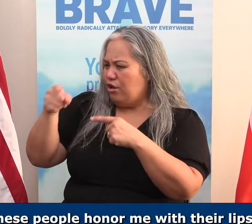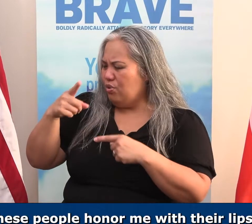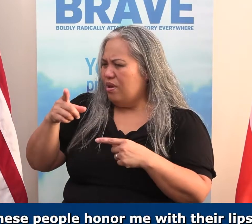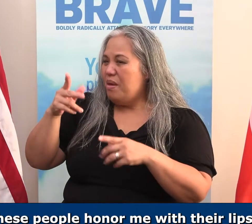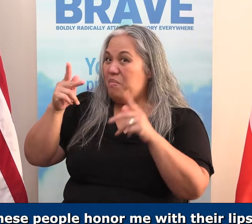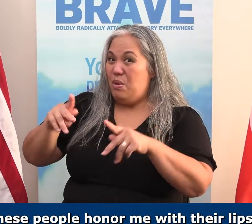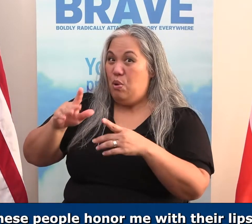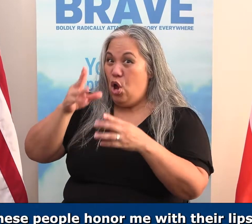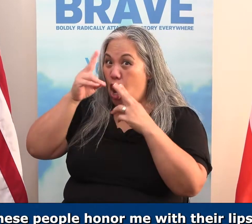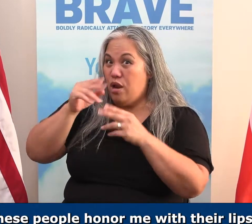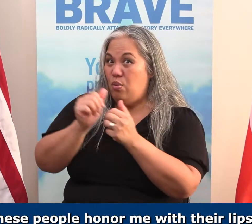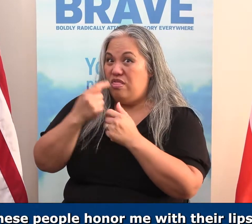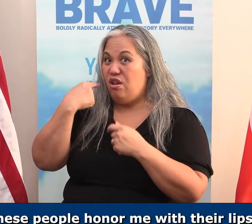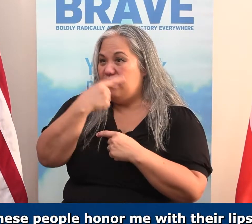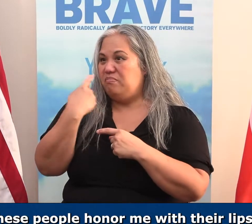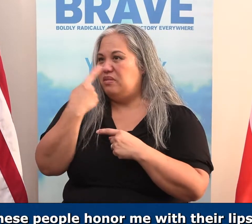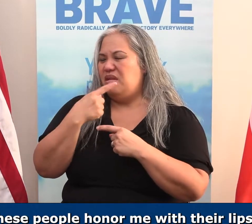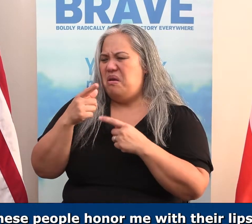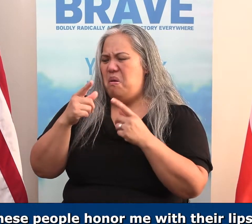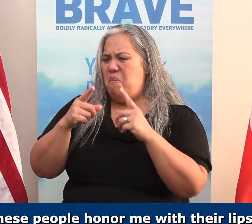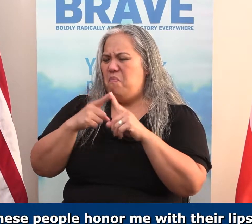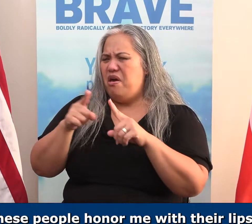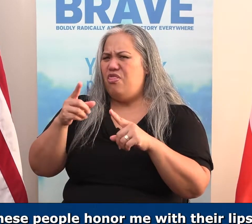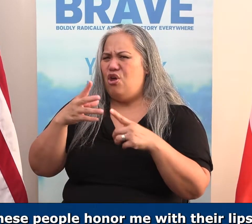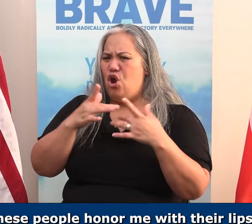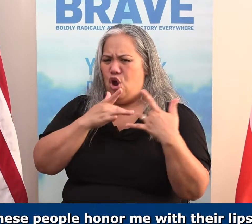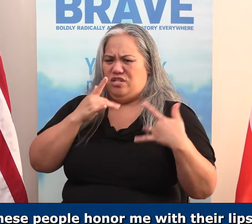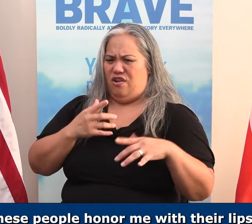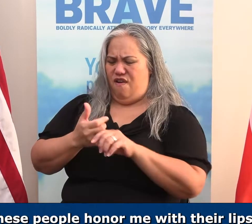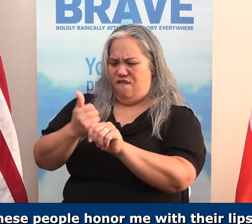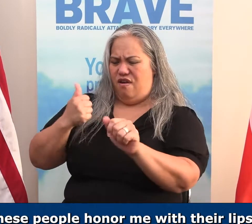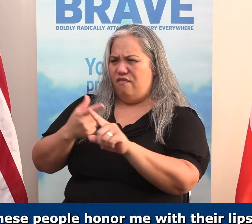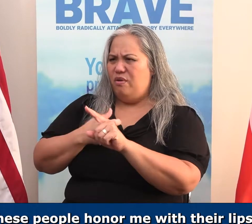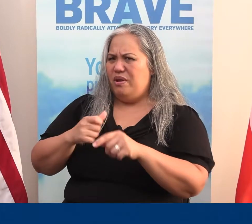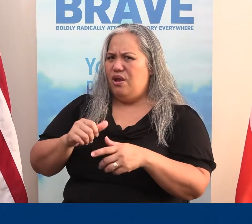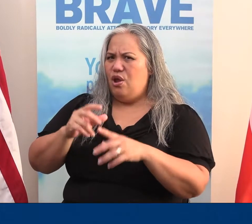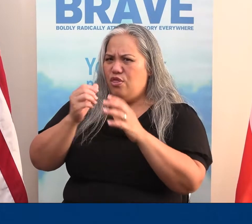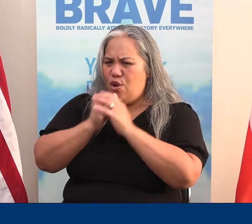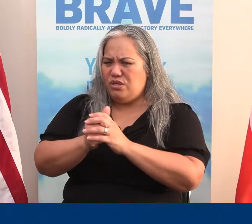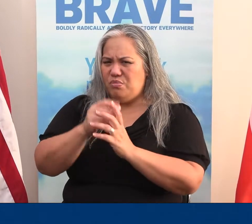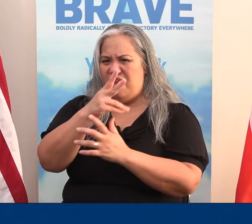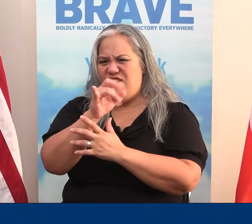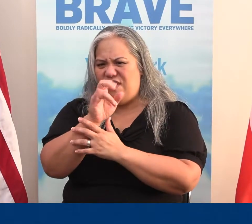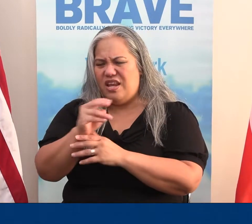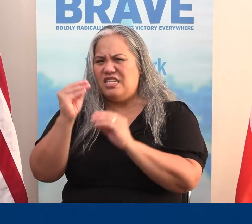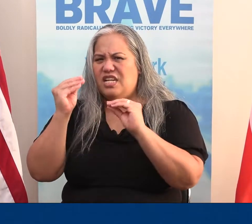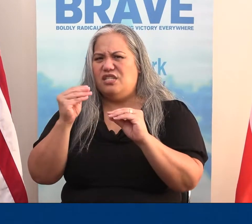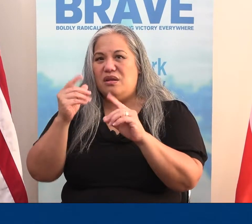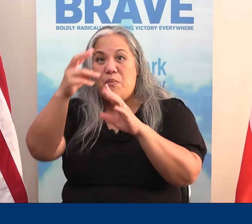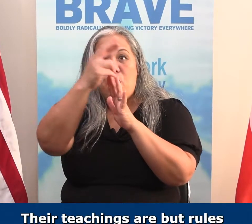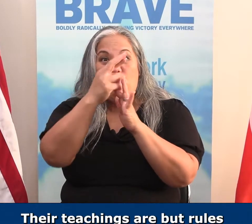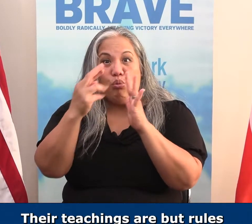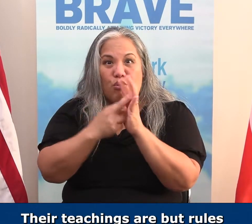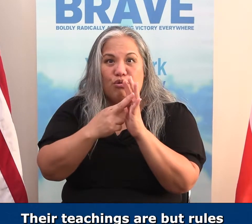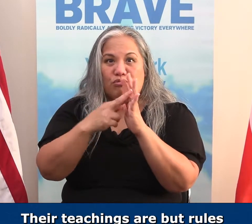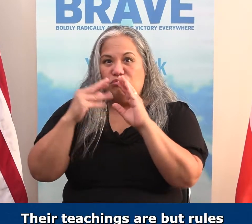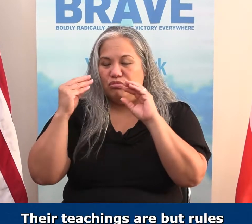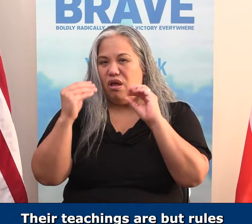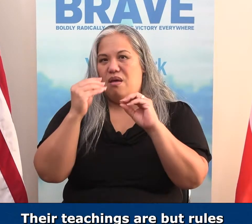These people honor me with their lips, but their hearts are far from me. They worship me in vain. Their teachings are